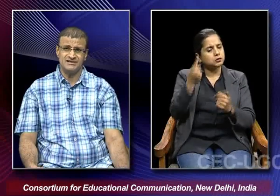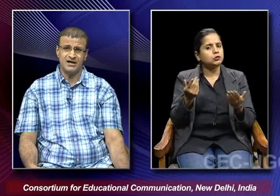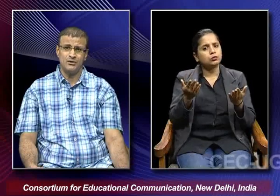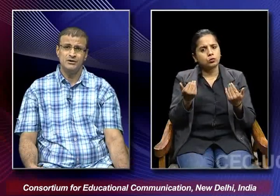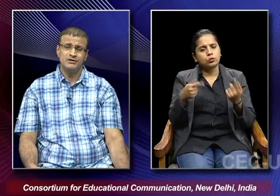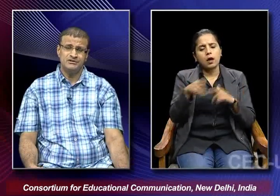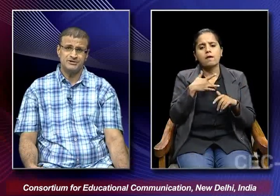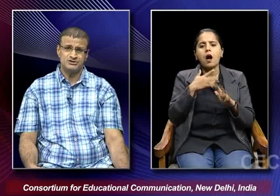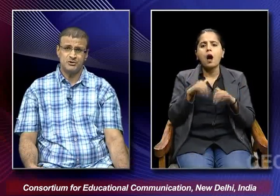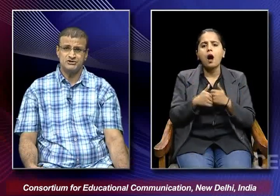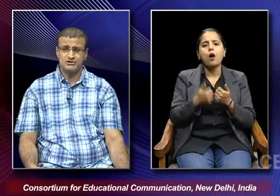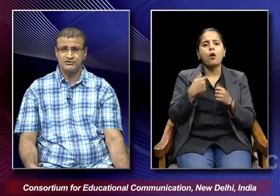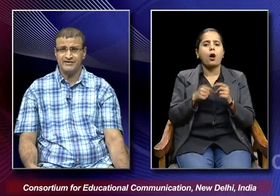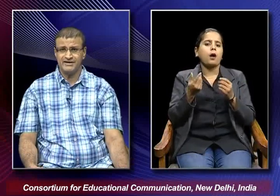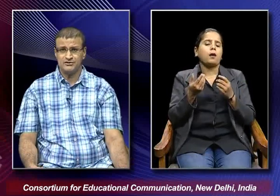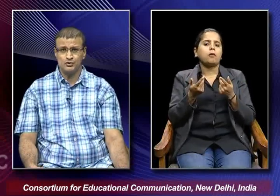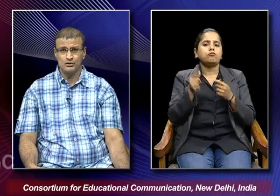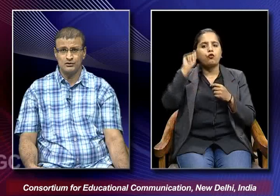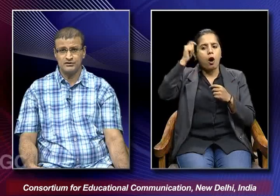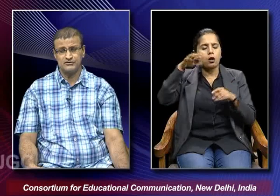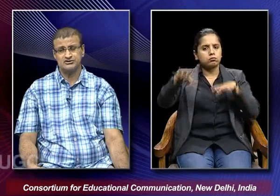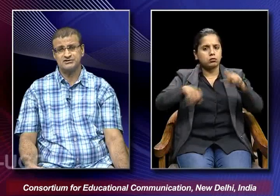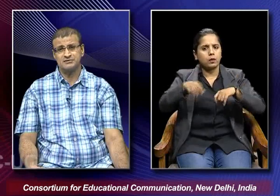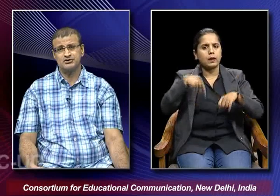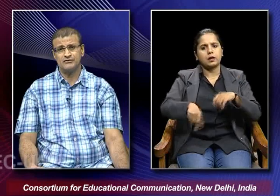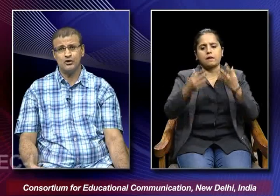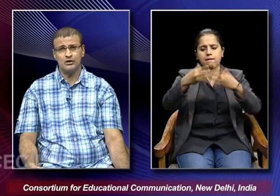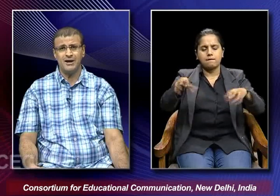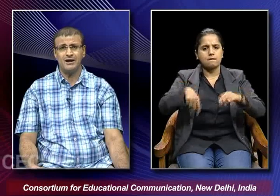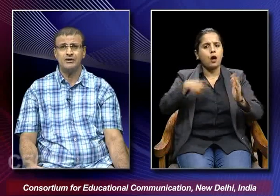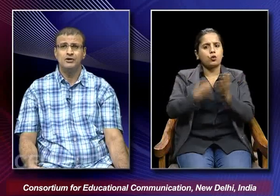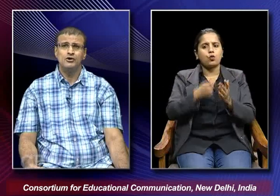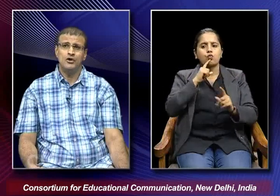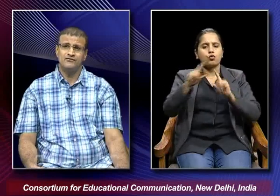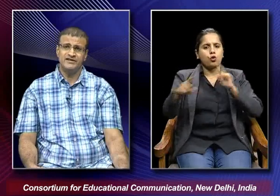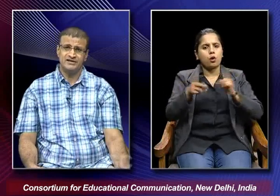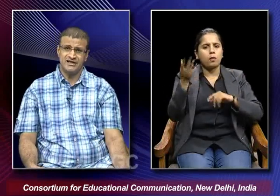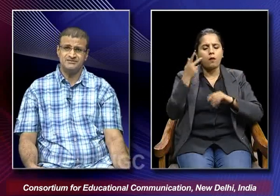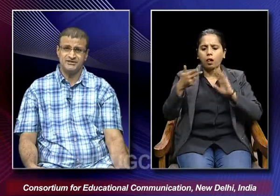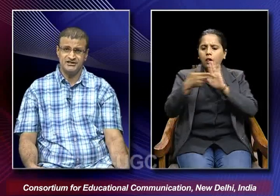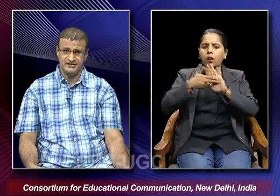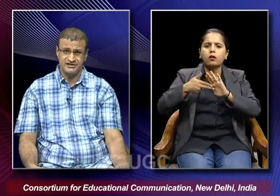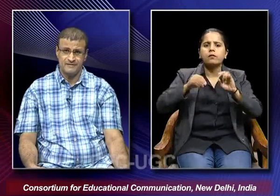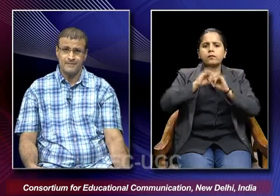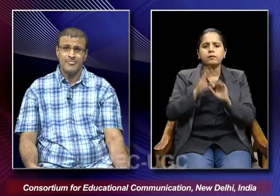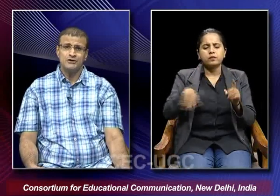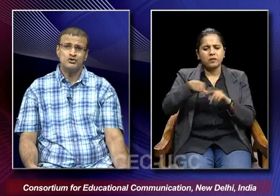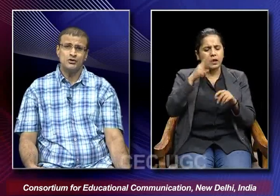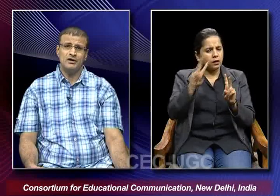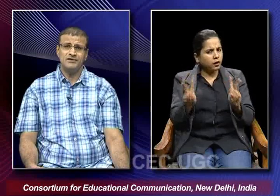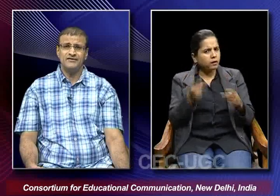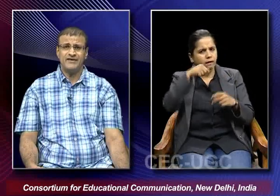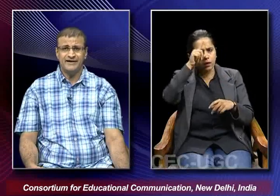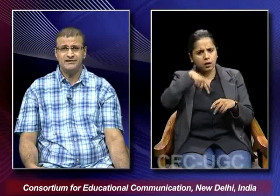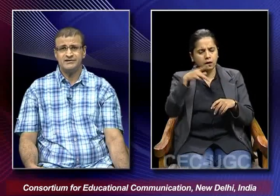that how the british policy of divide and rule it was some sort of hallmark of their hegemony in india so